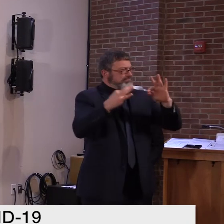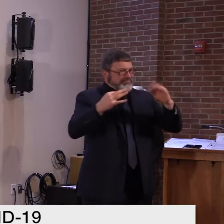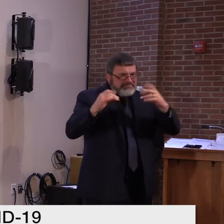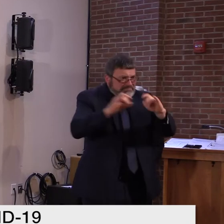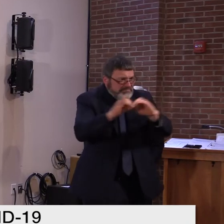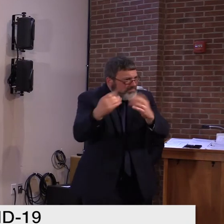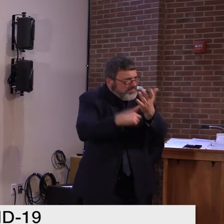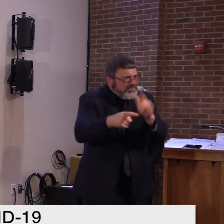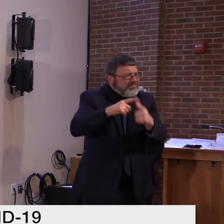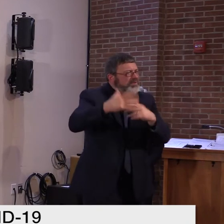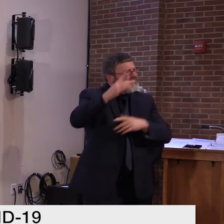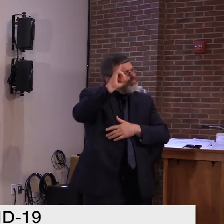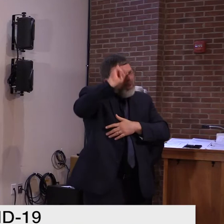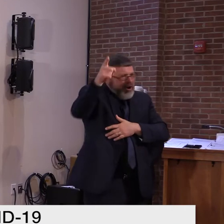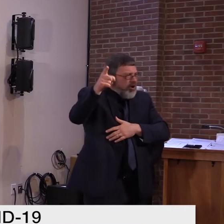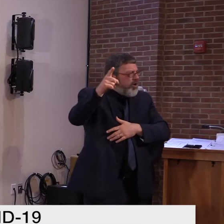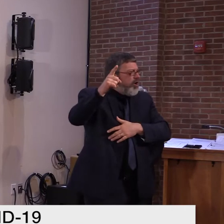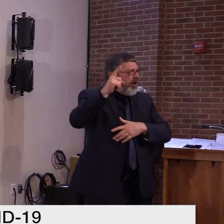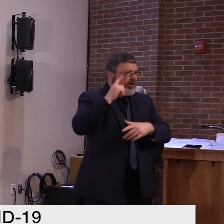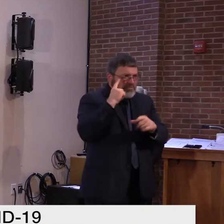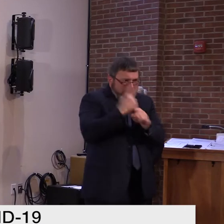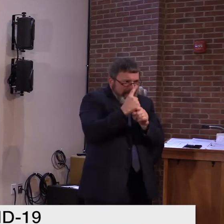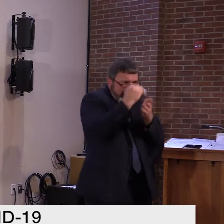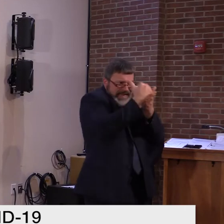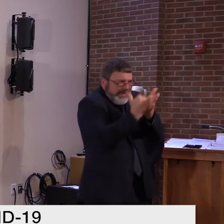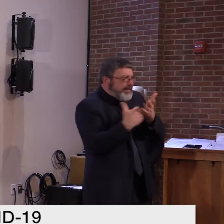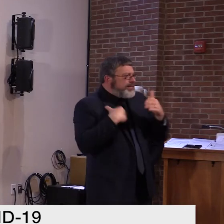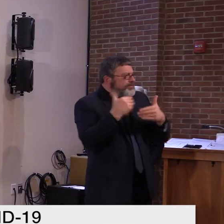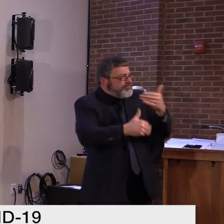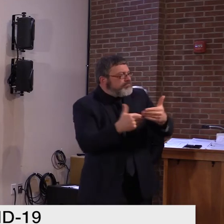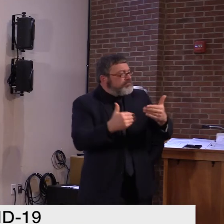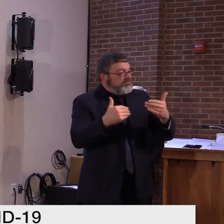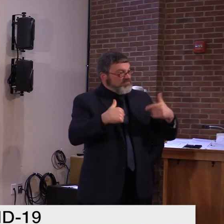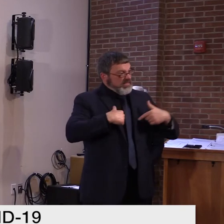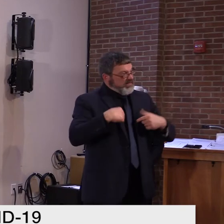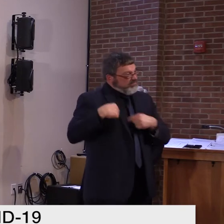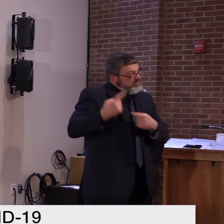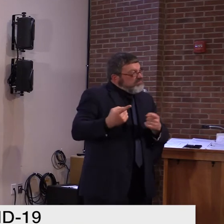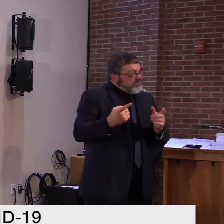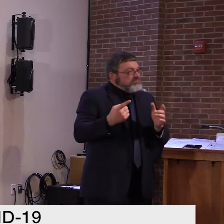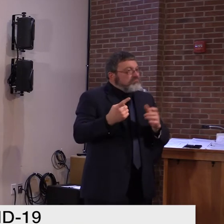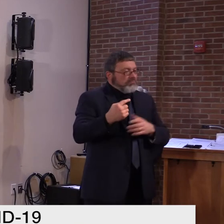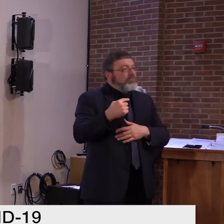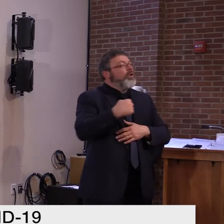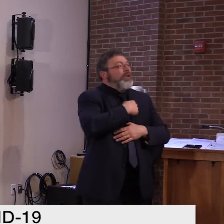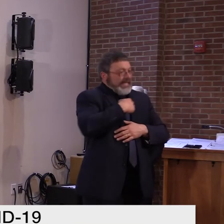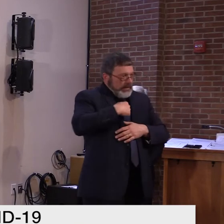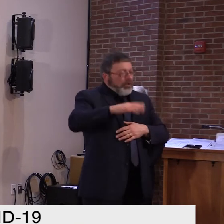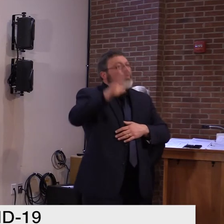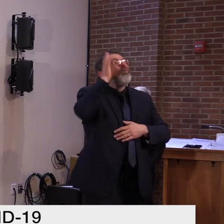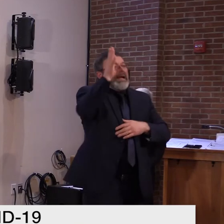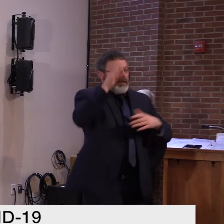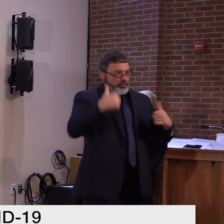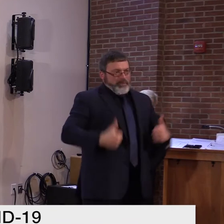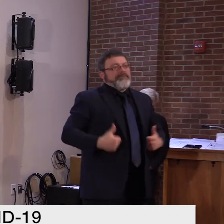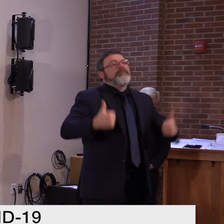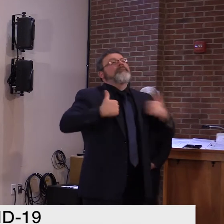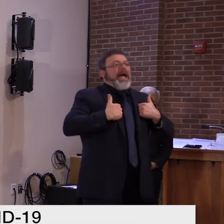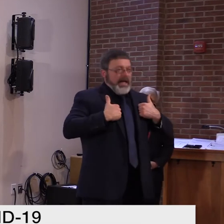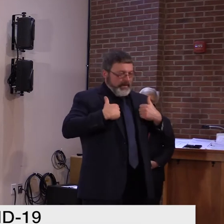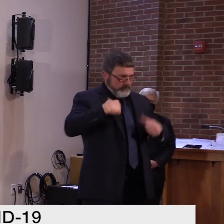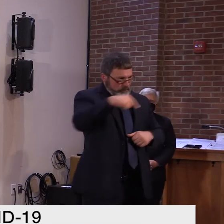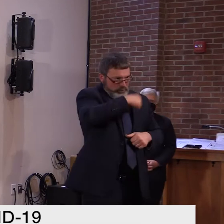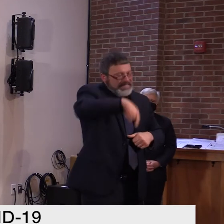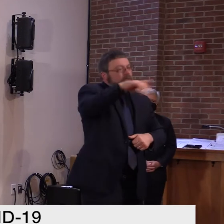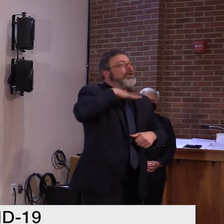across all Vermont from honors, we'll we'll beat this. We'll we'll survive. But we're again, we're